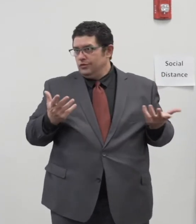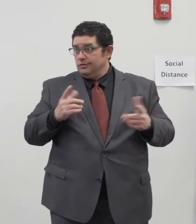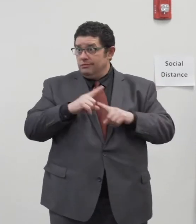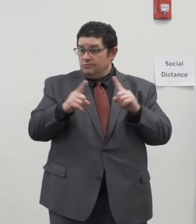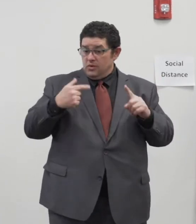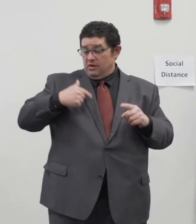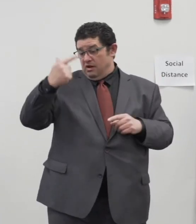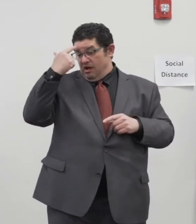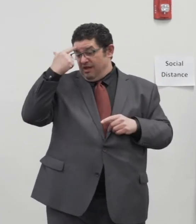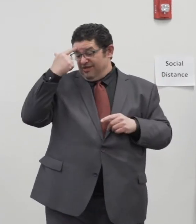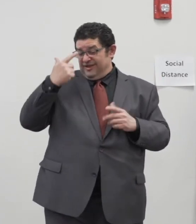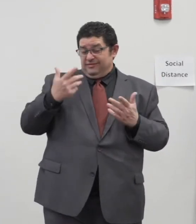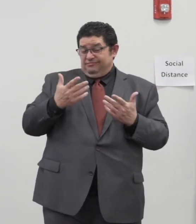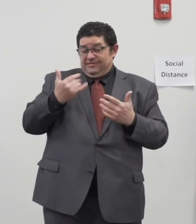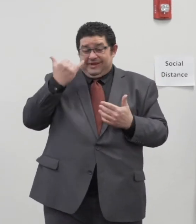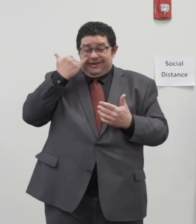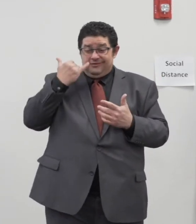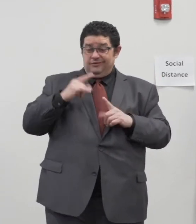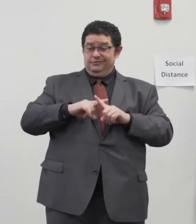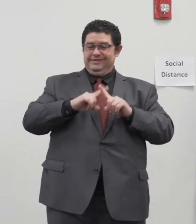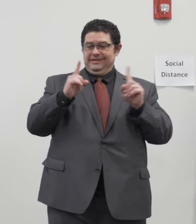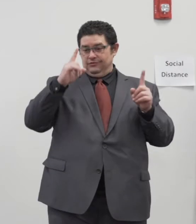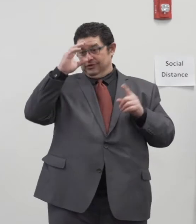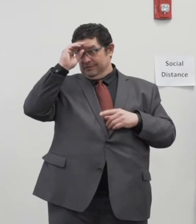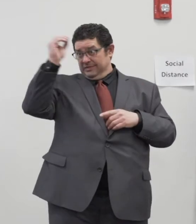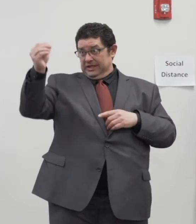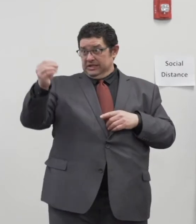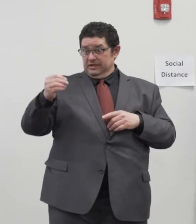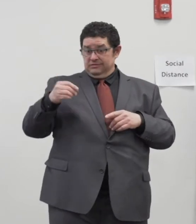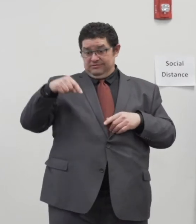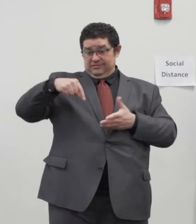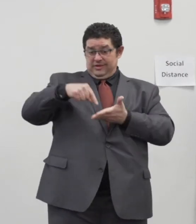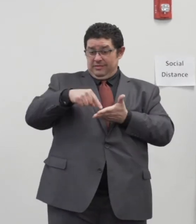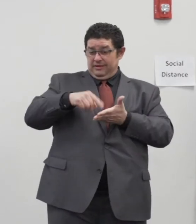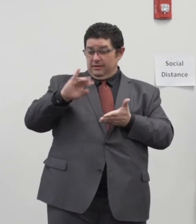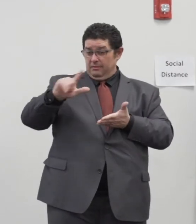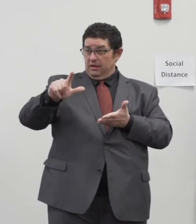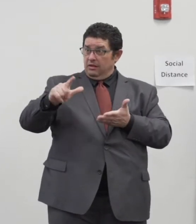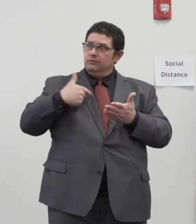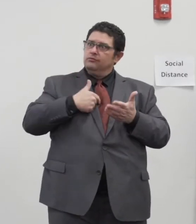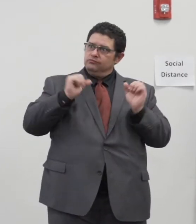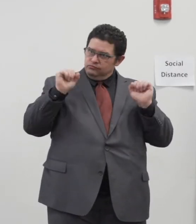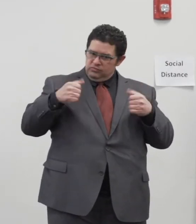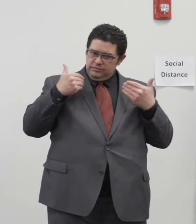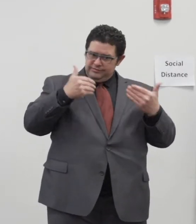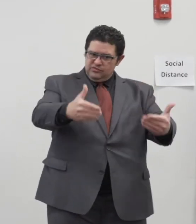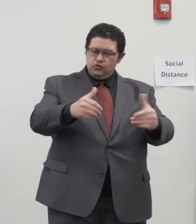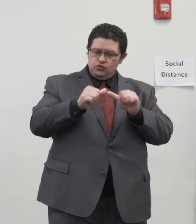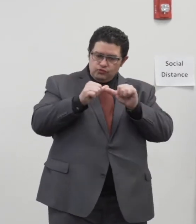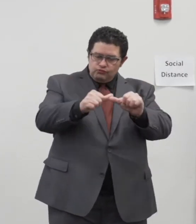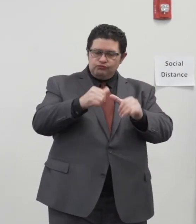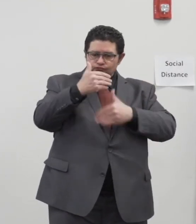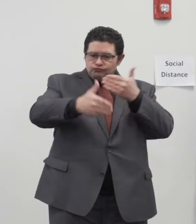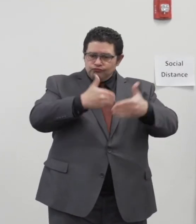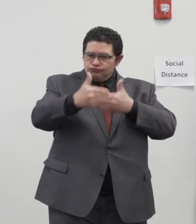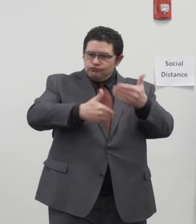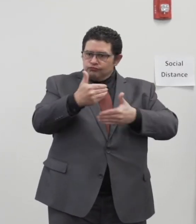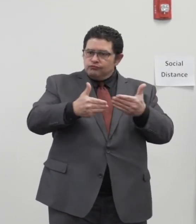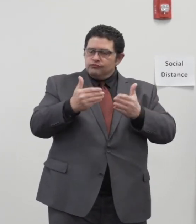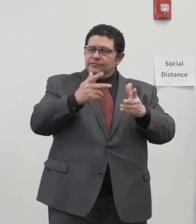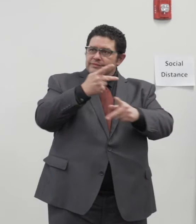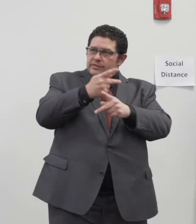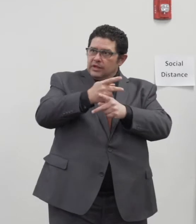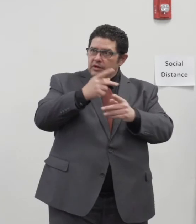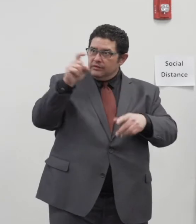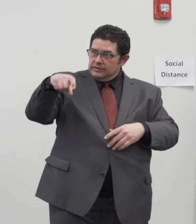there are differences on this one opinion that we can or this one bill that we can continue to move forward and take care of the needs of the people in St. Louis County.